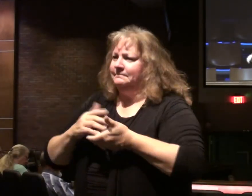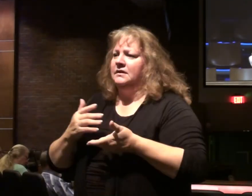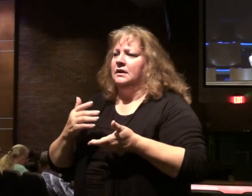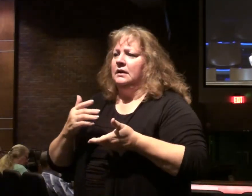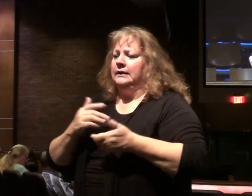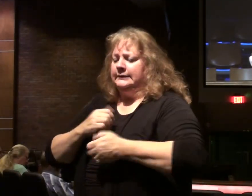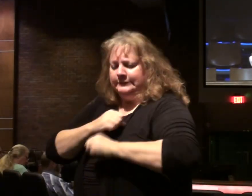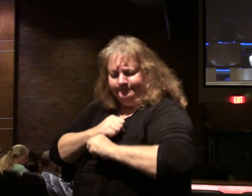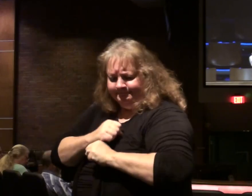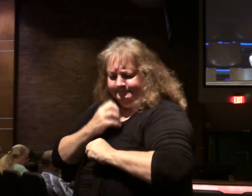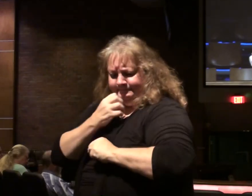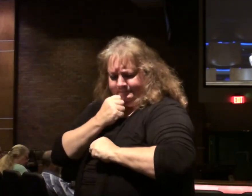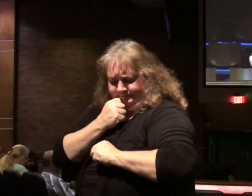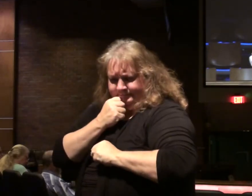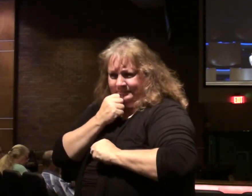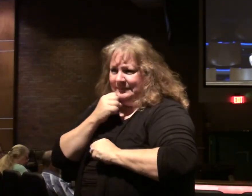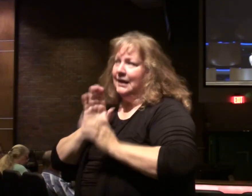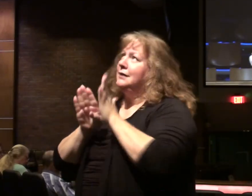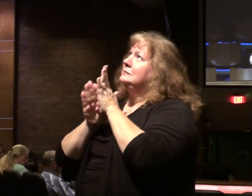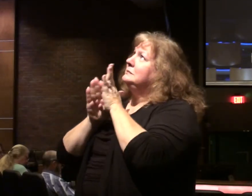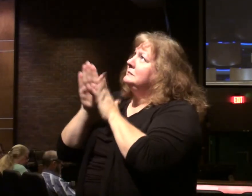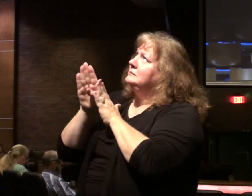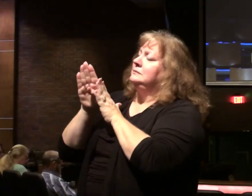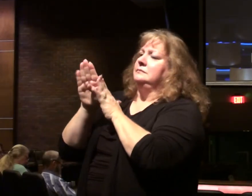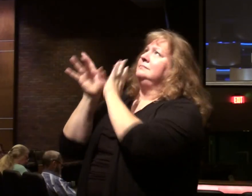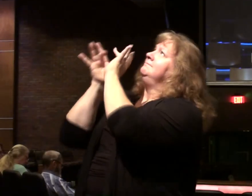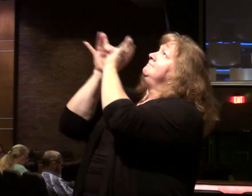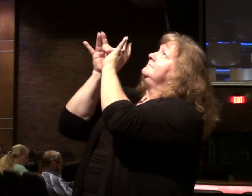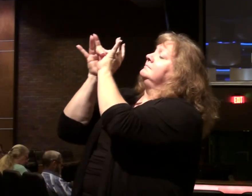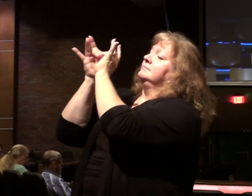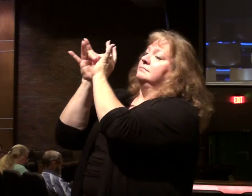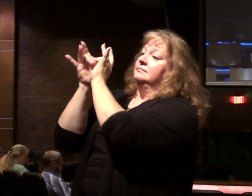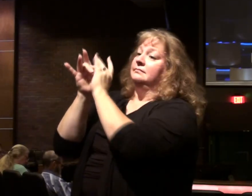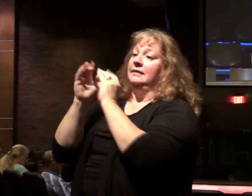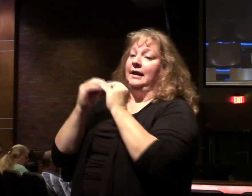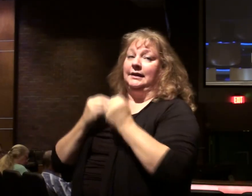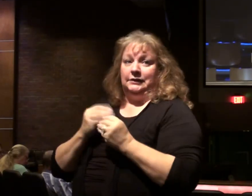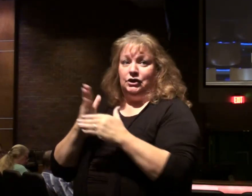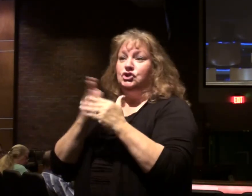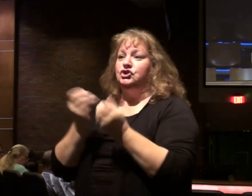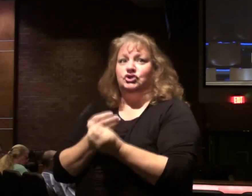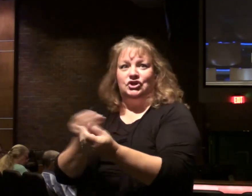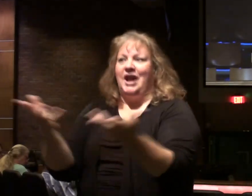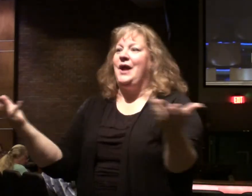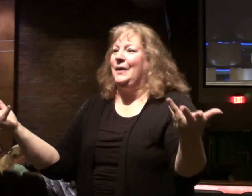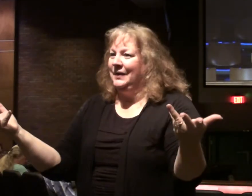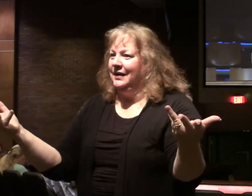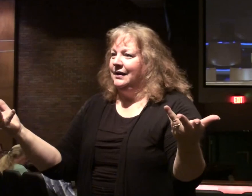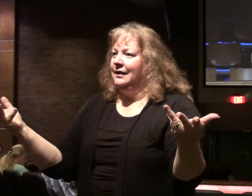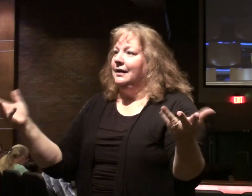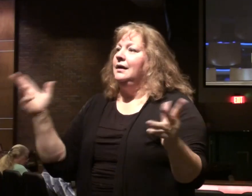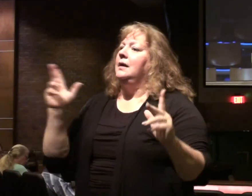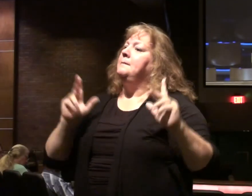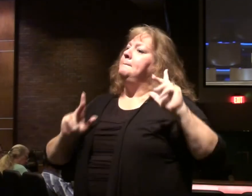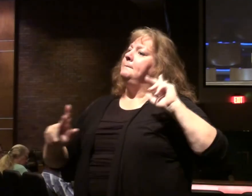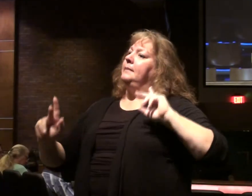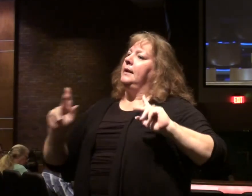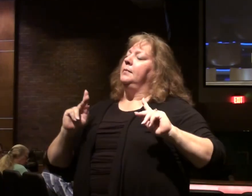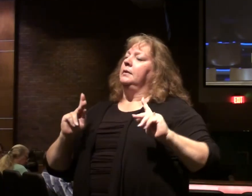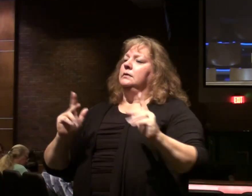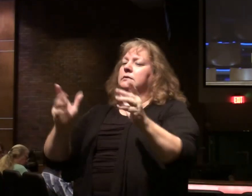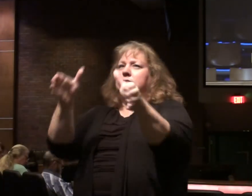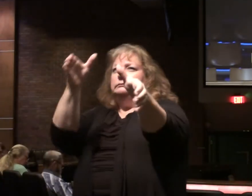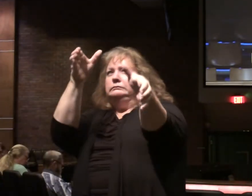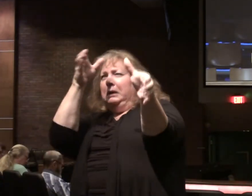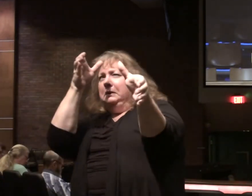We want to guard it. want to grow in it. We want to pass it on to others. You know, we want to be people who will master